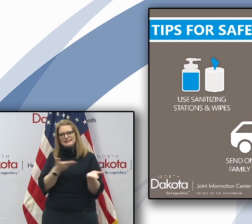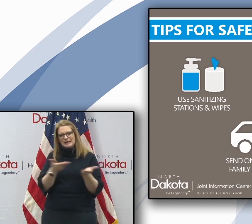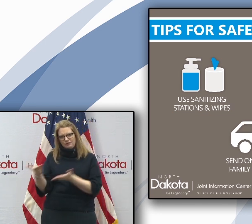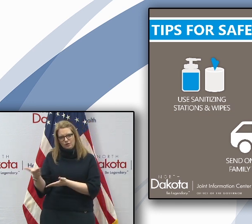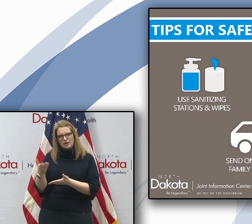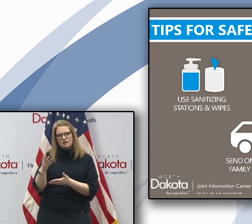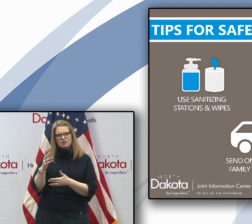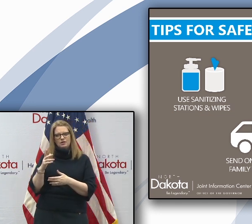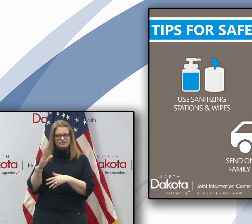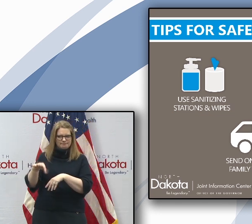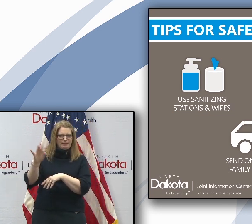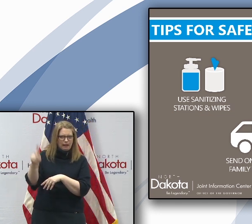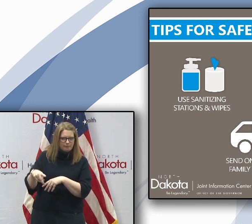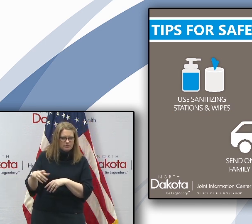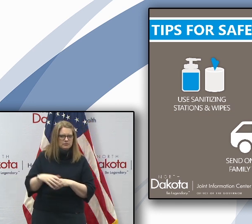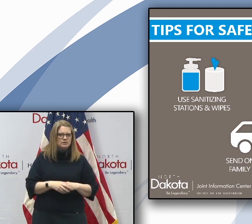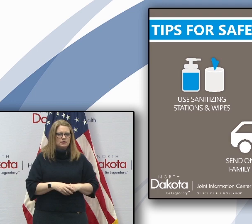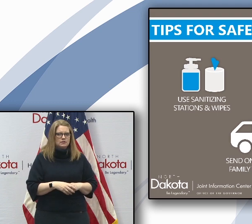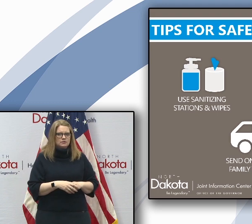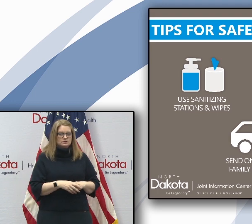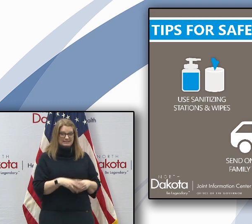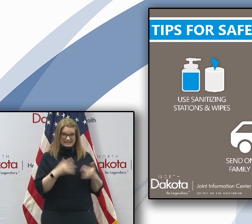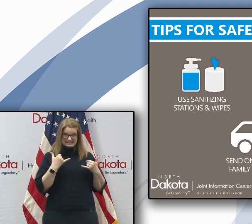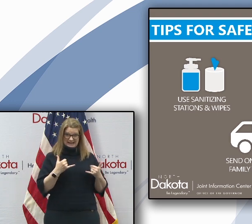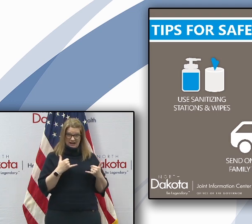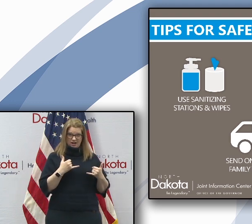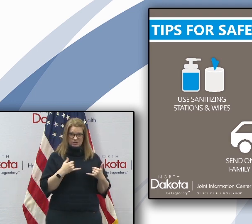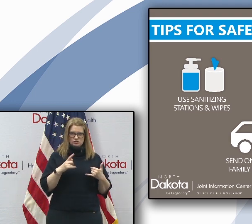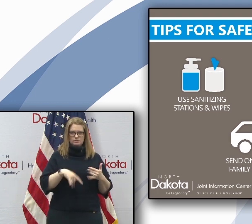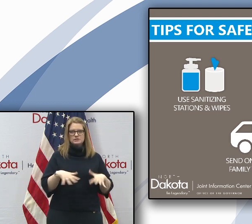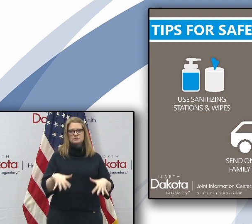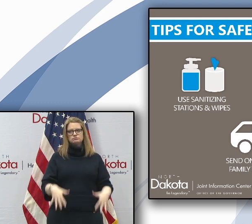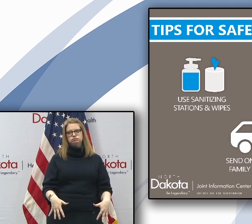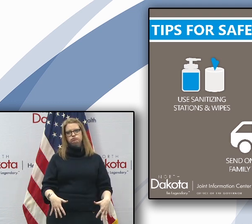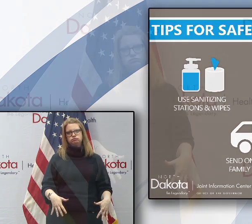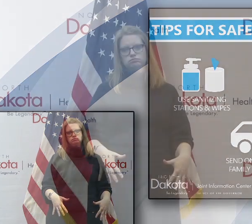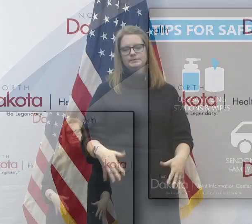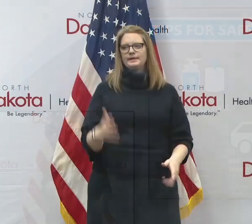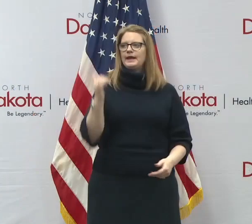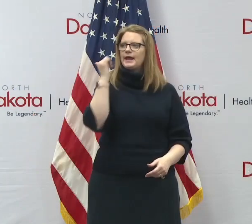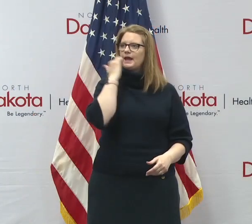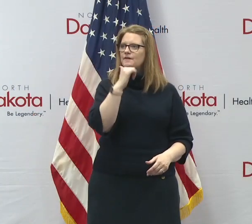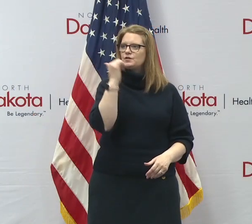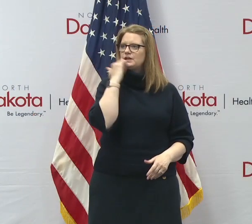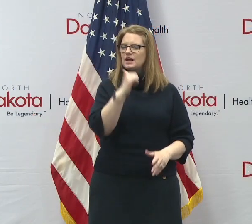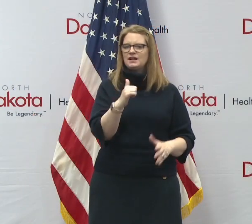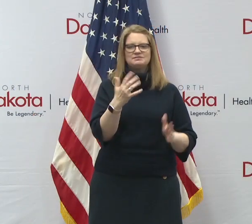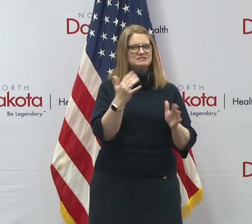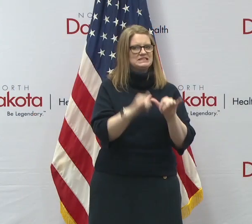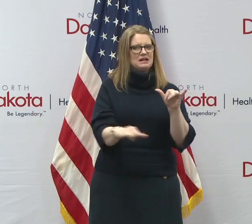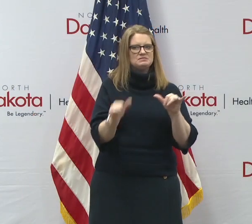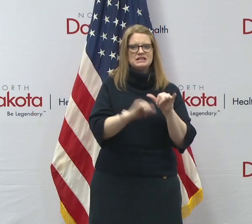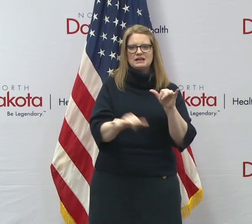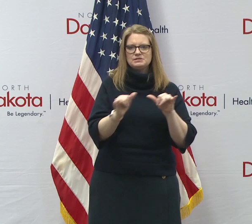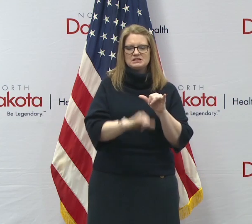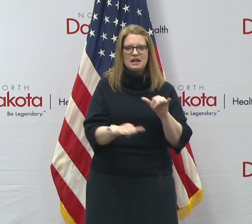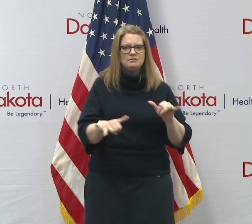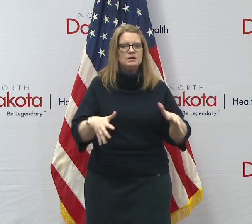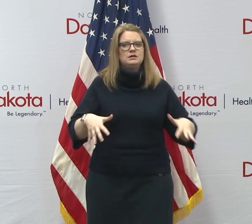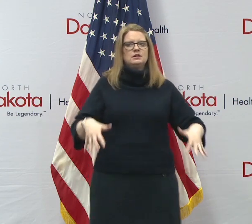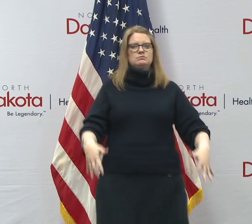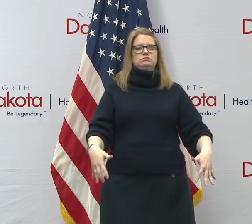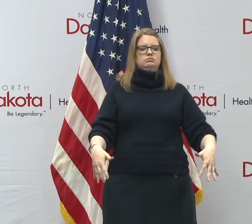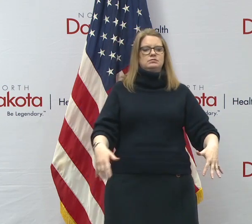Again, this is not, uh, you know, the time at all to be complacent. We talk about this at every time we have one of these about be North Dakota smart,